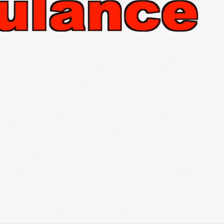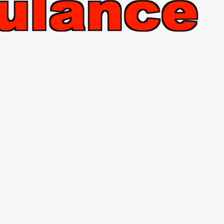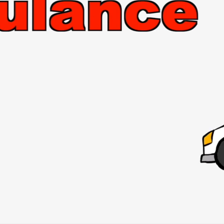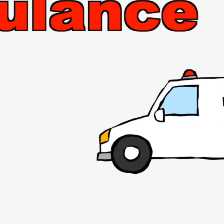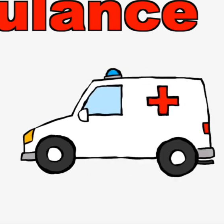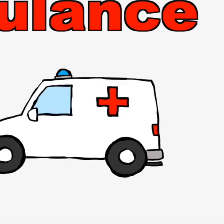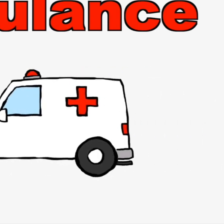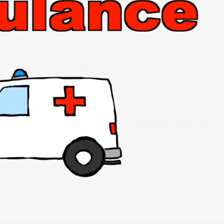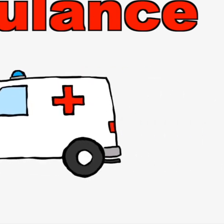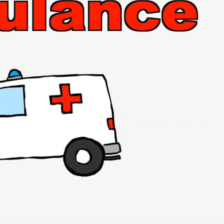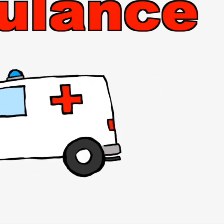ambulance,